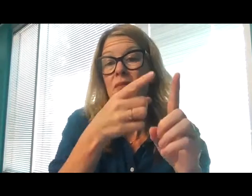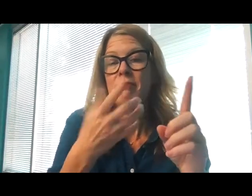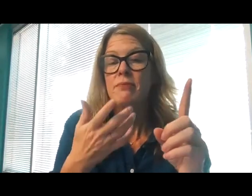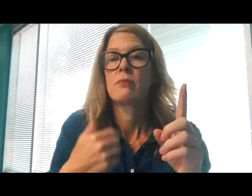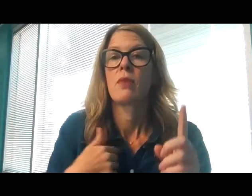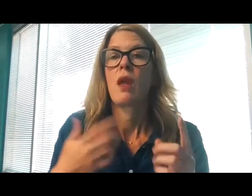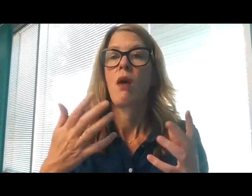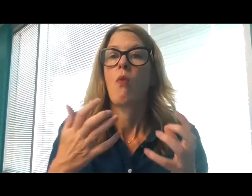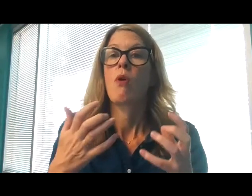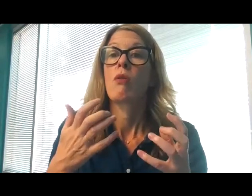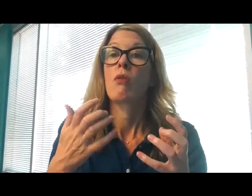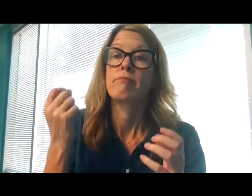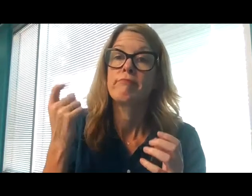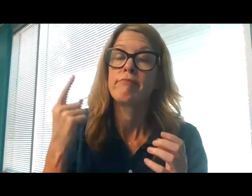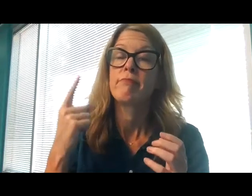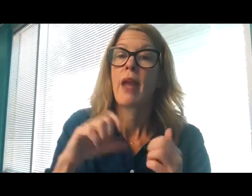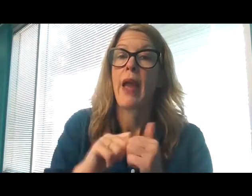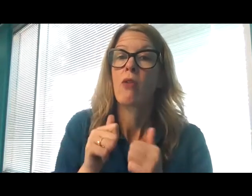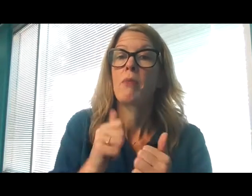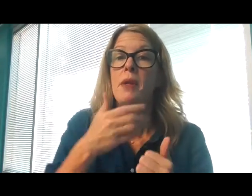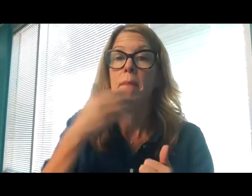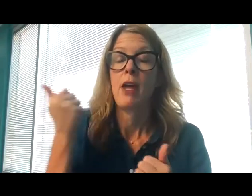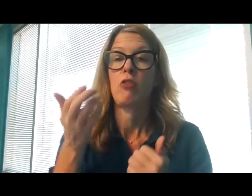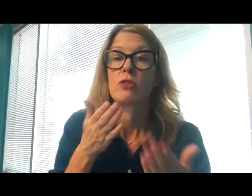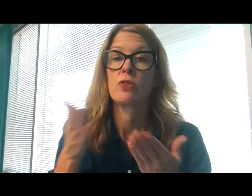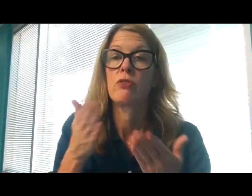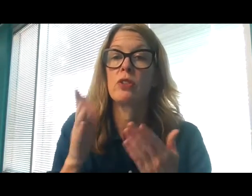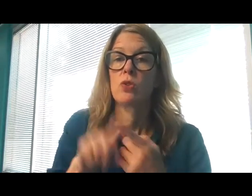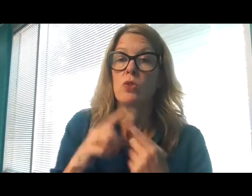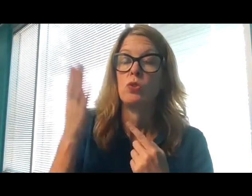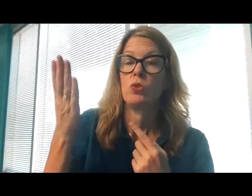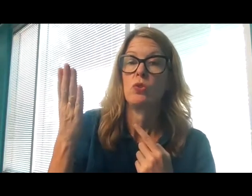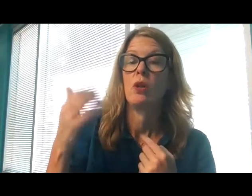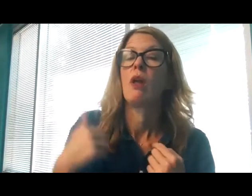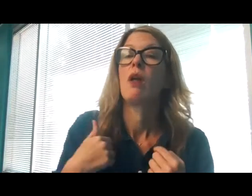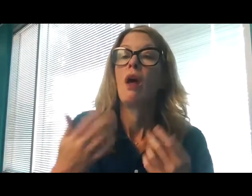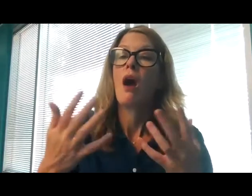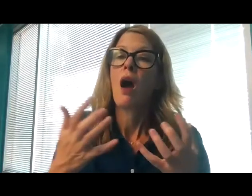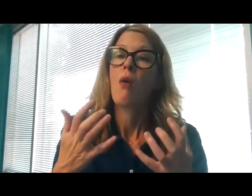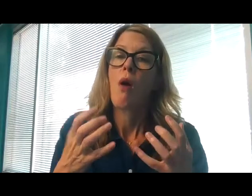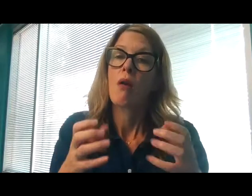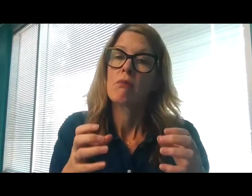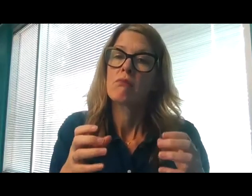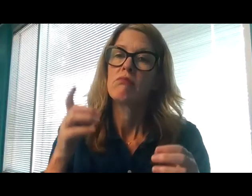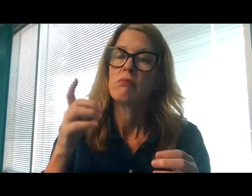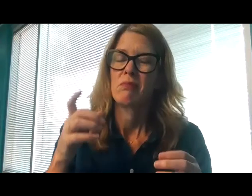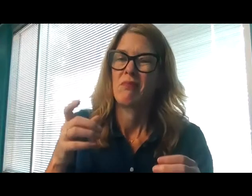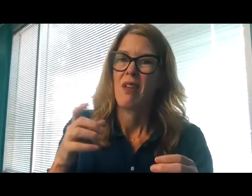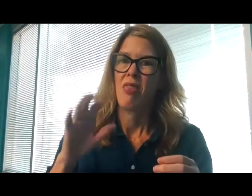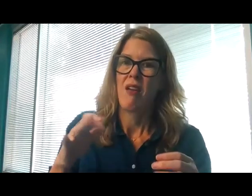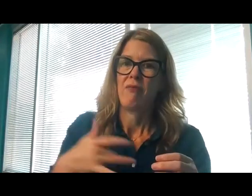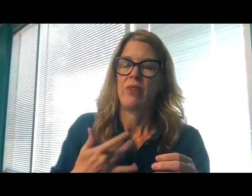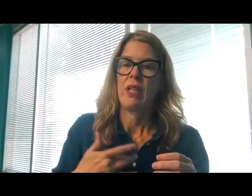to your servant, which you make to those who fear you. Turn away the reproach which I dread,